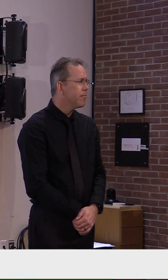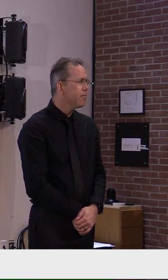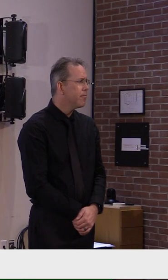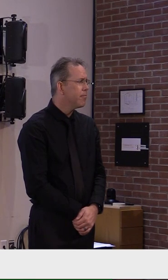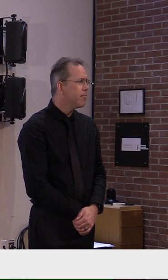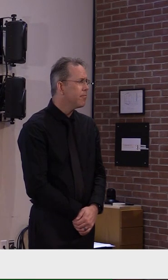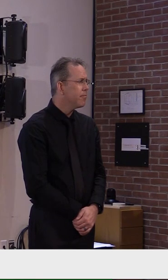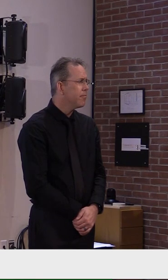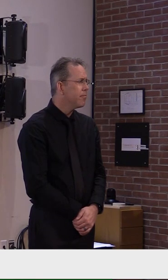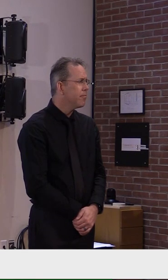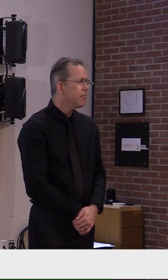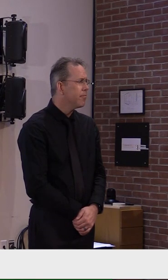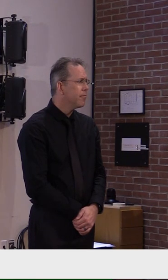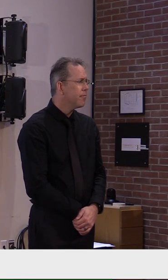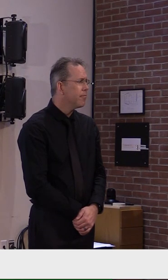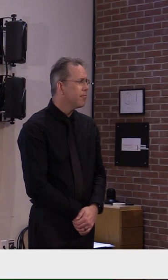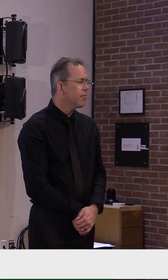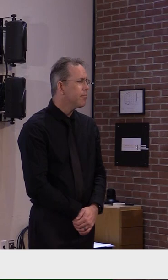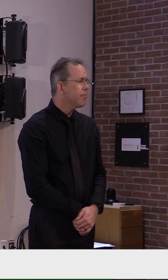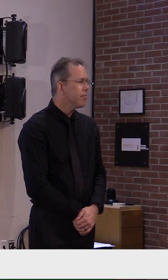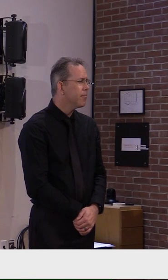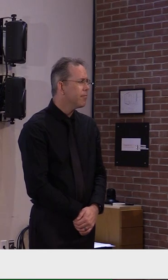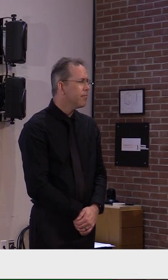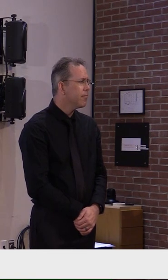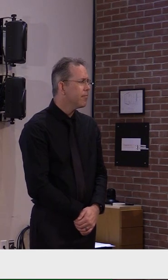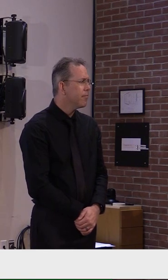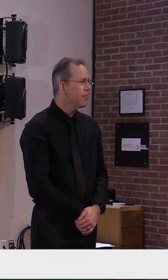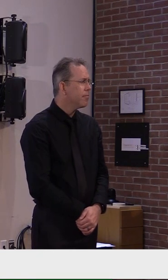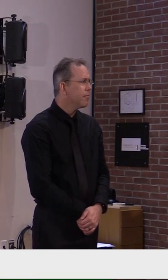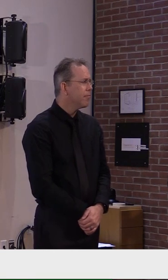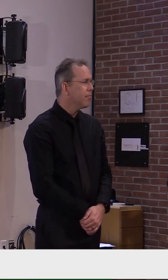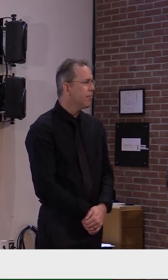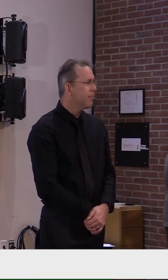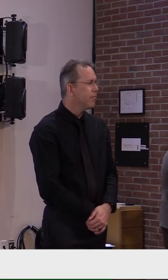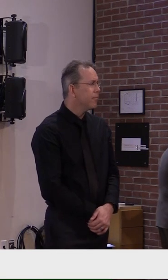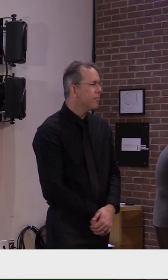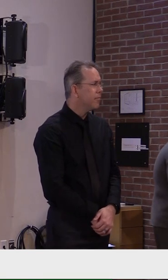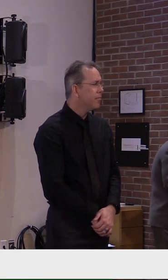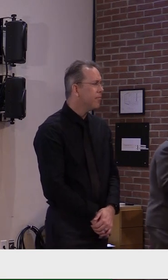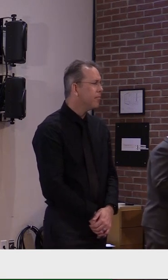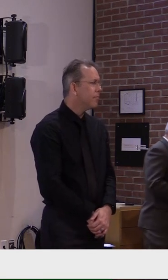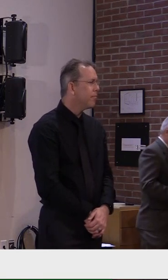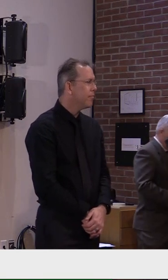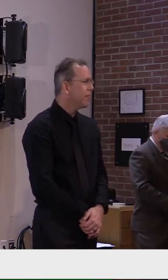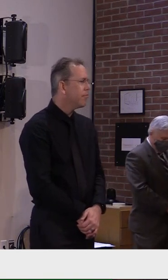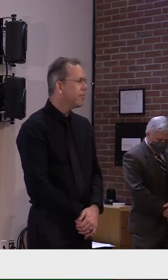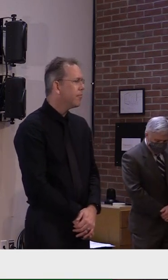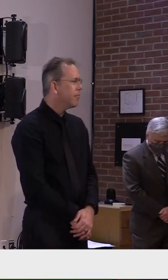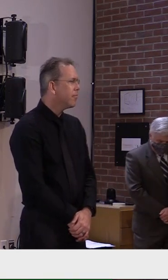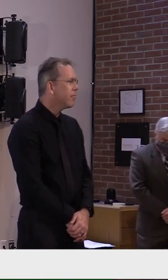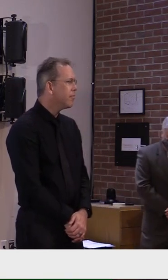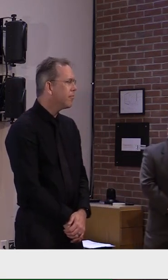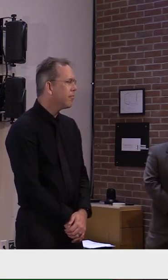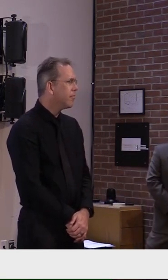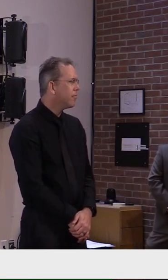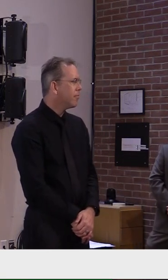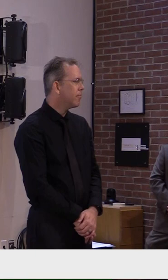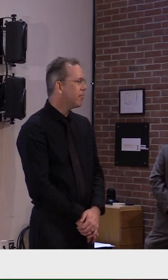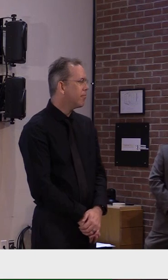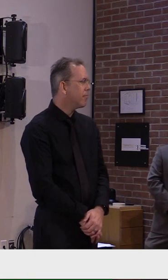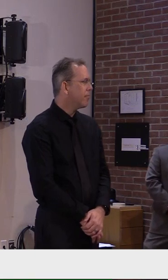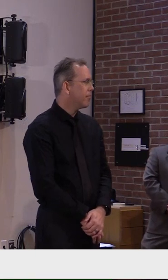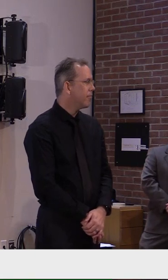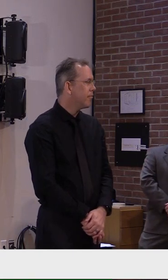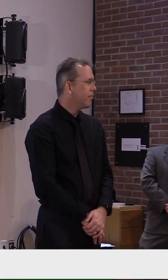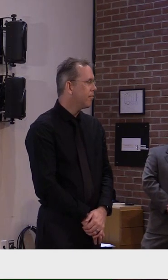his fourth week that he's waiting for his background check to get cleared. And the school district office told me that they generally take between four to eight weeks